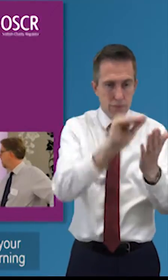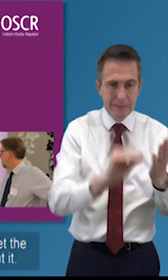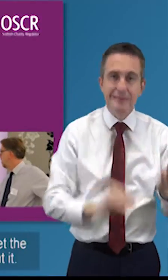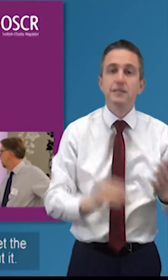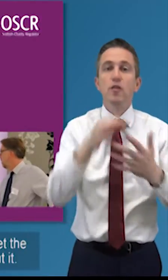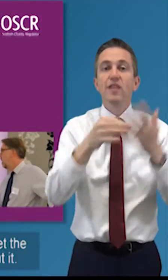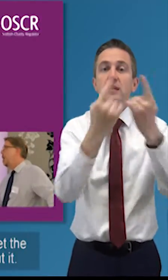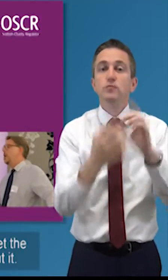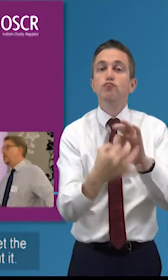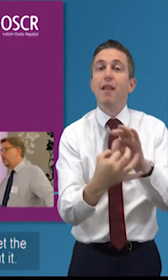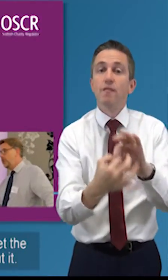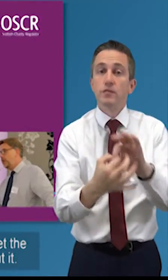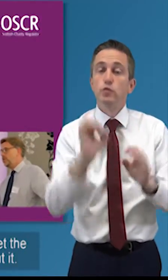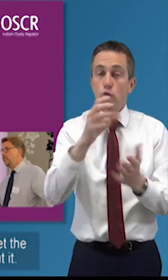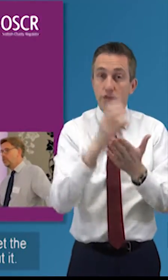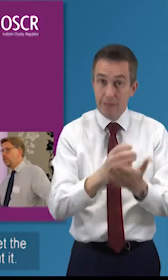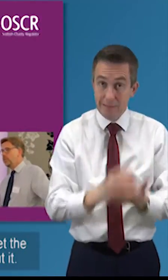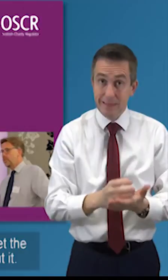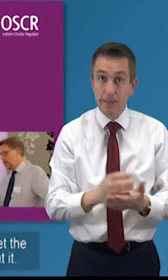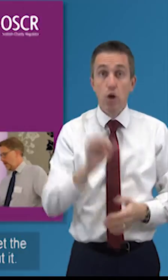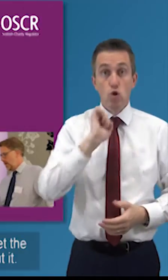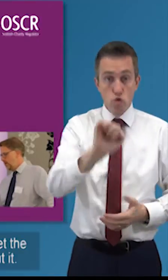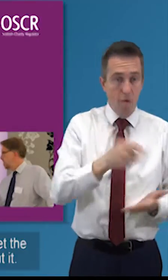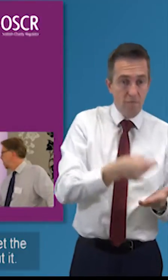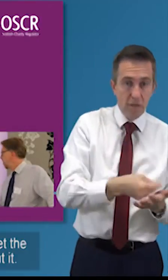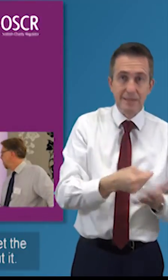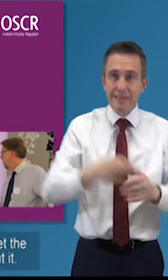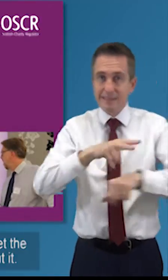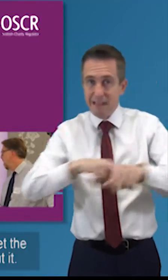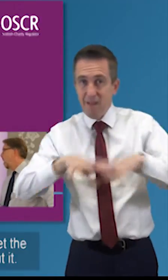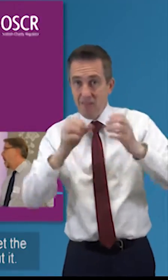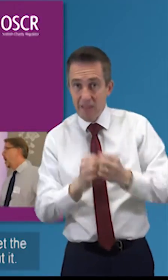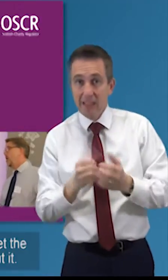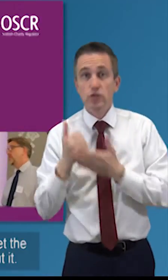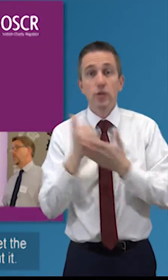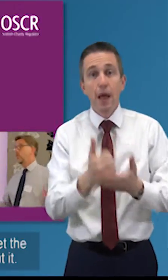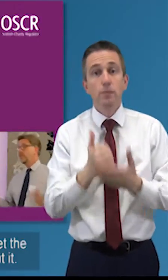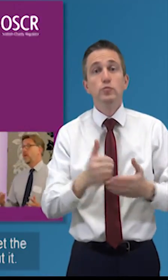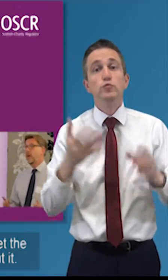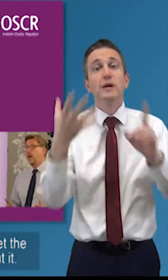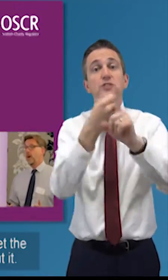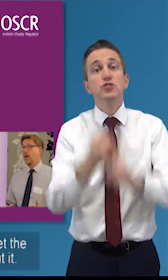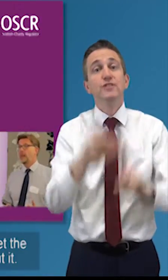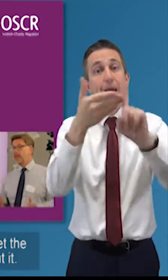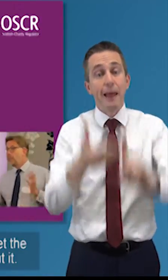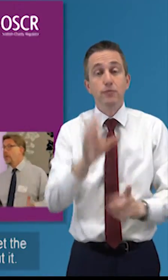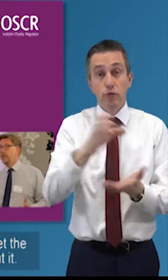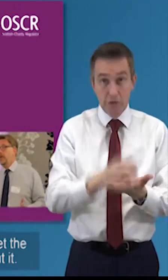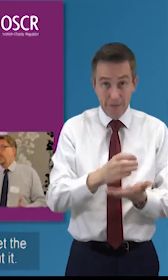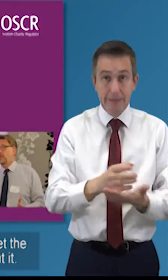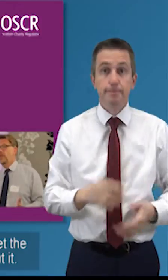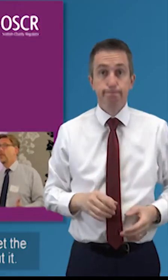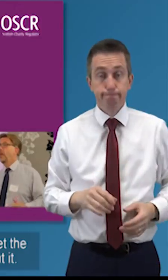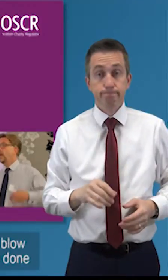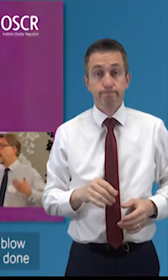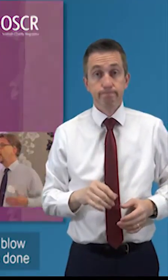government document you need to use your resources to meet the aims and once you've done that tell people